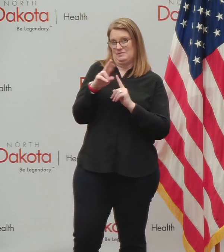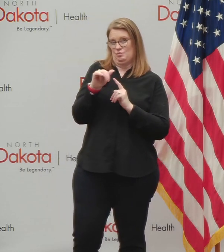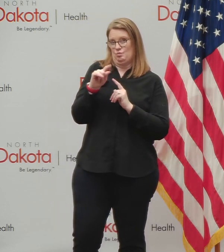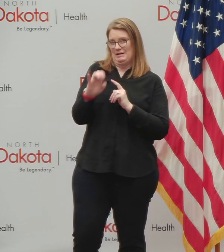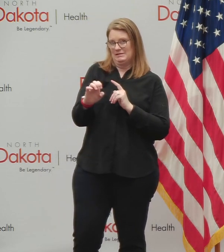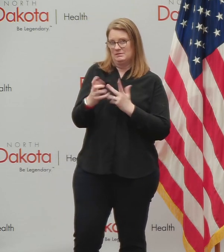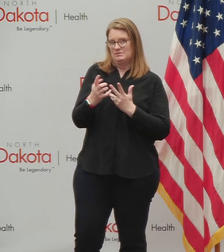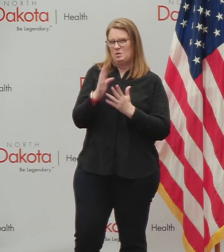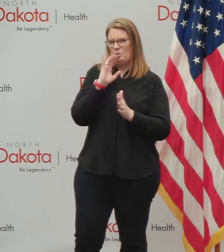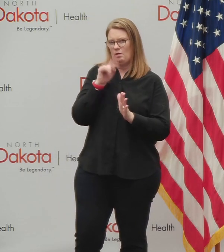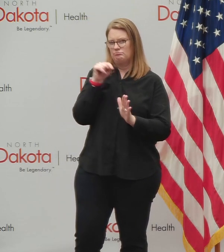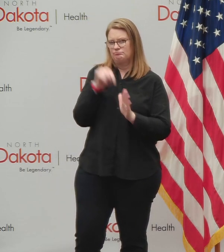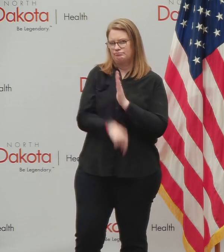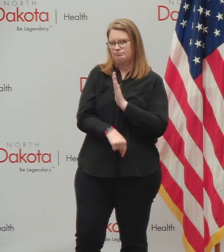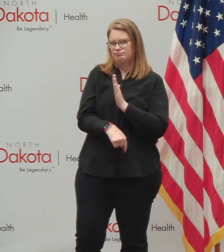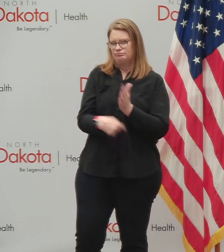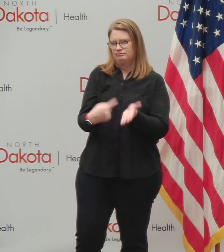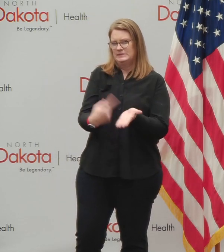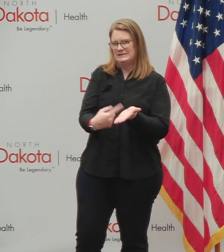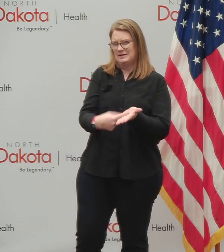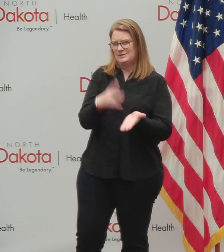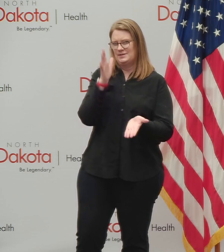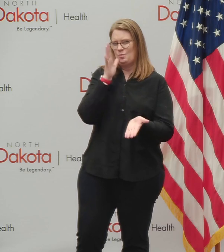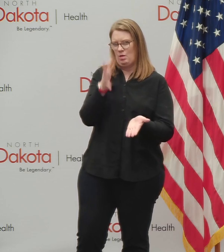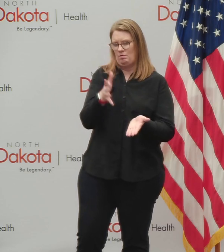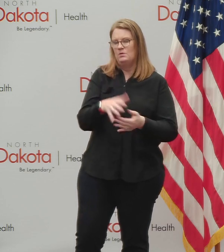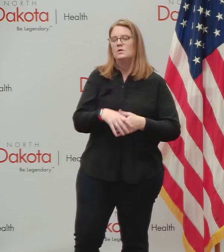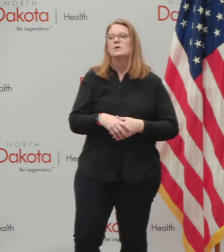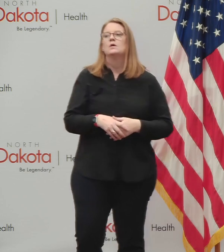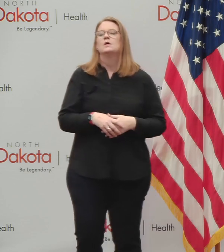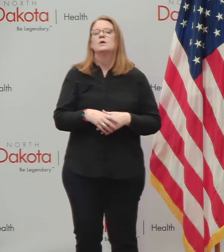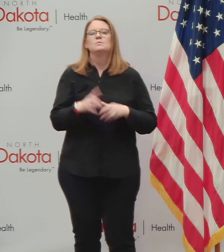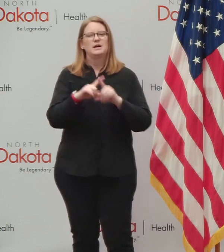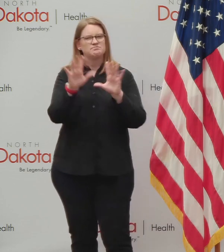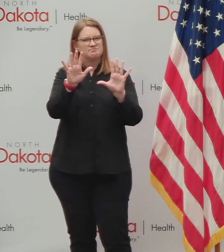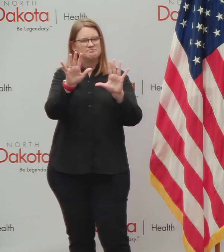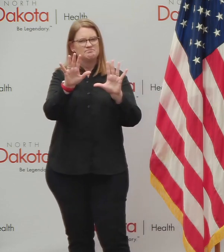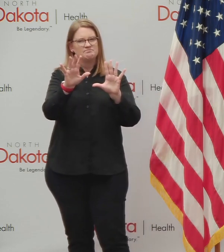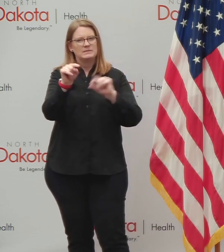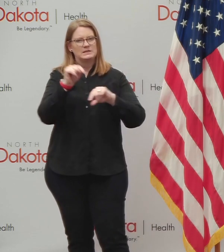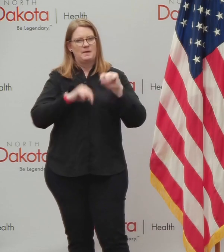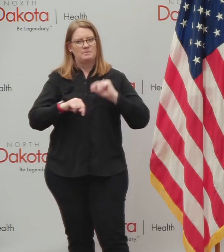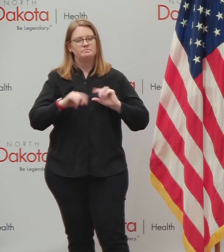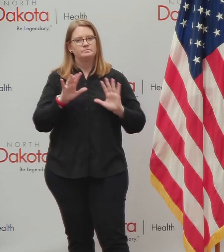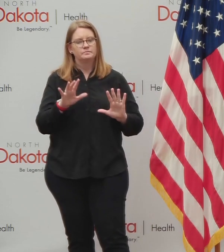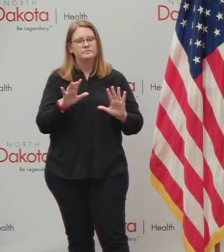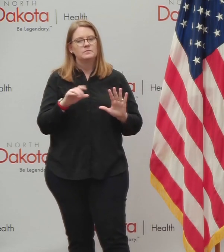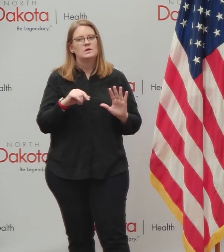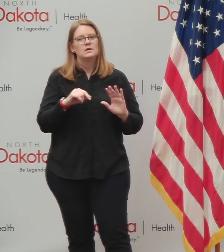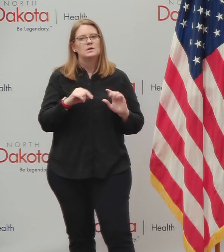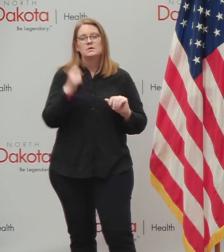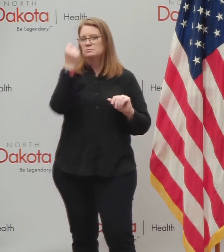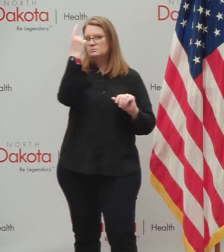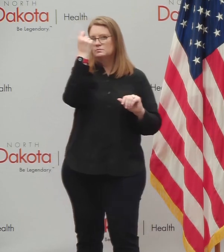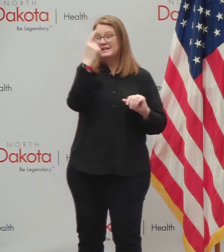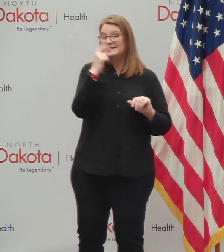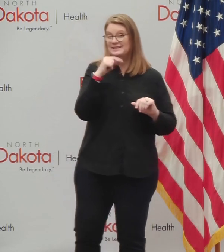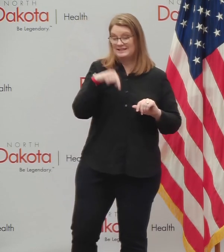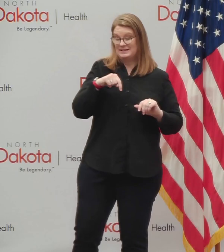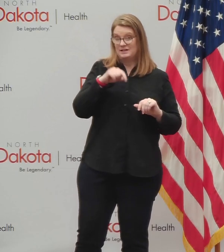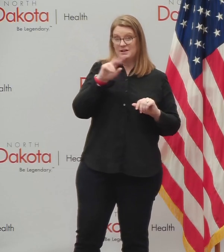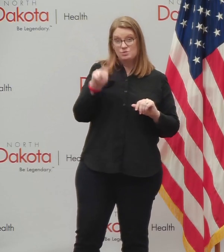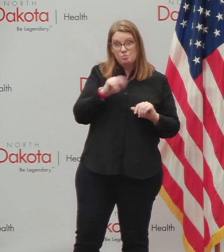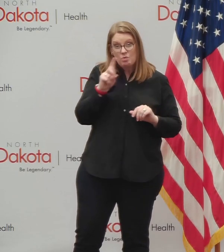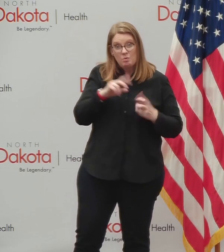detail shortly. But to put it into context, though, here in North Dakota, this isn't just a North Dakota